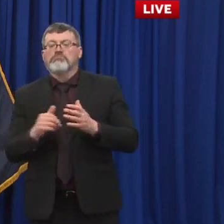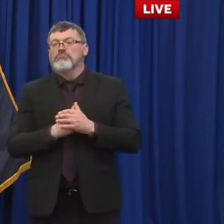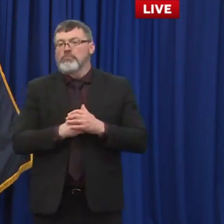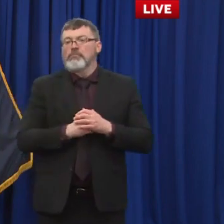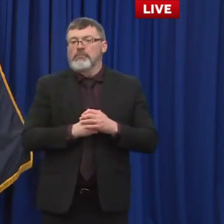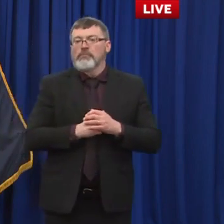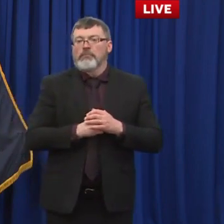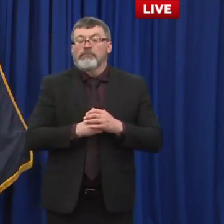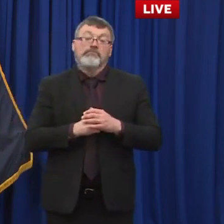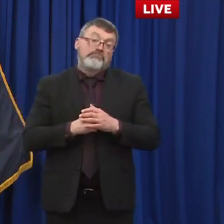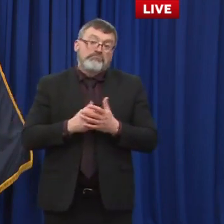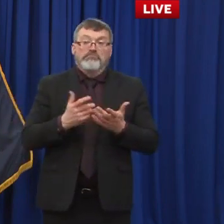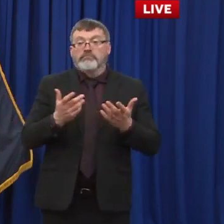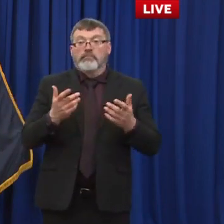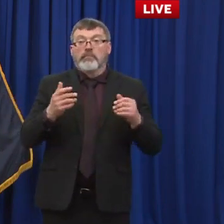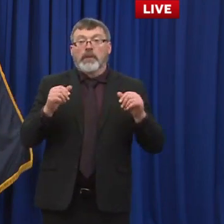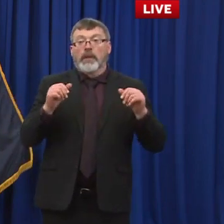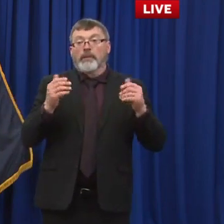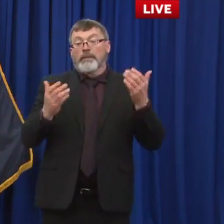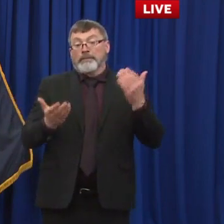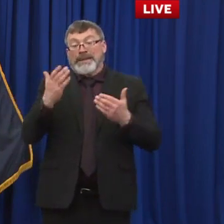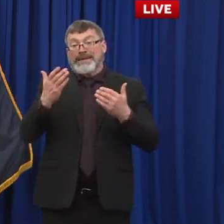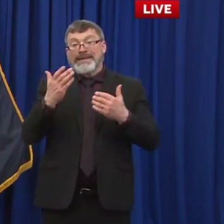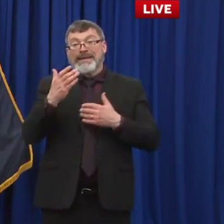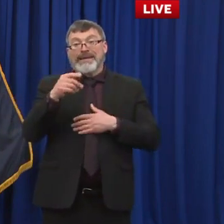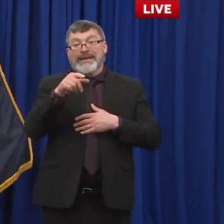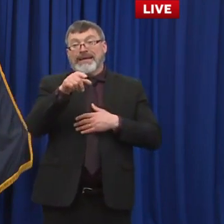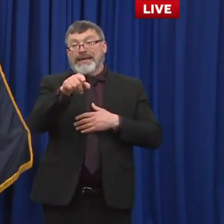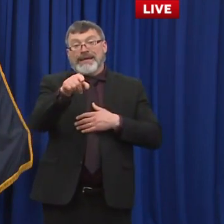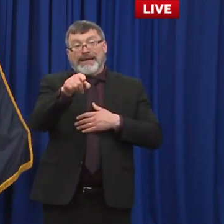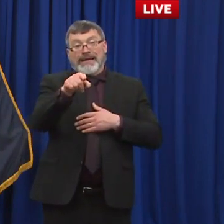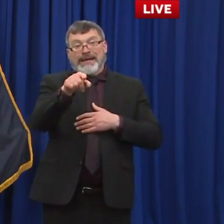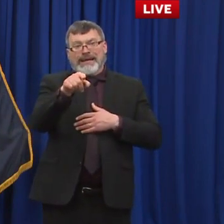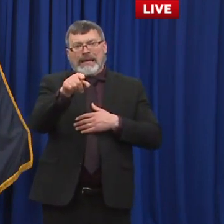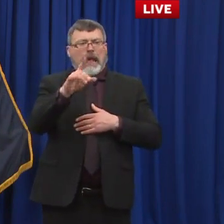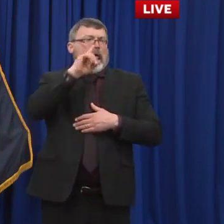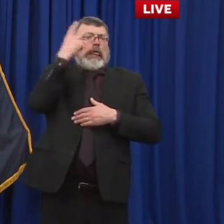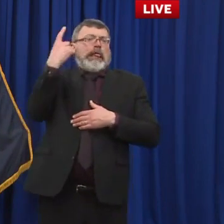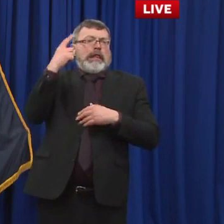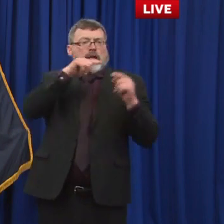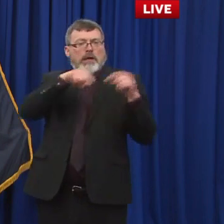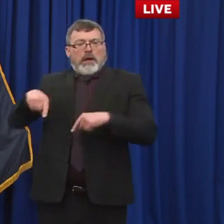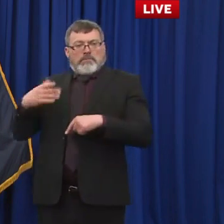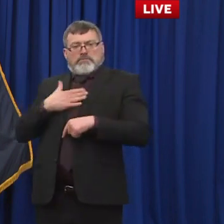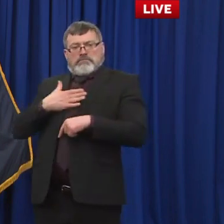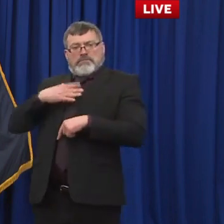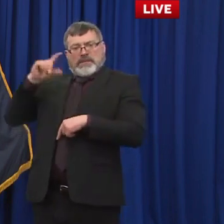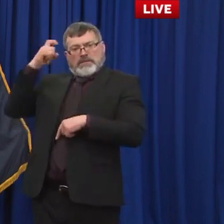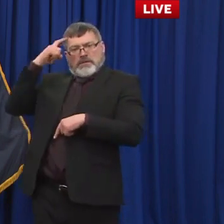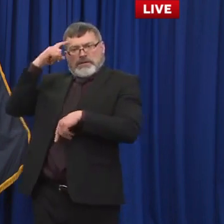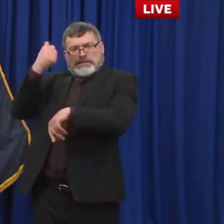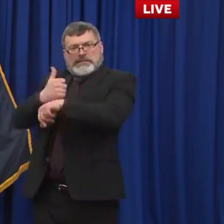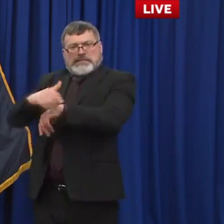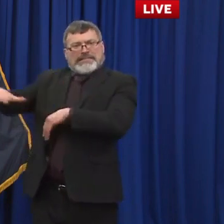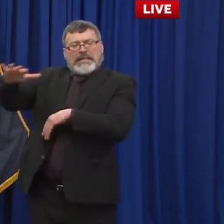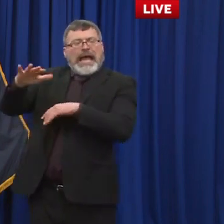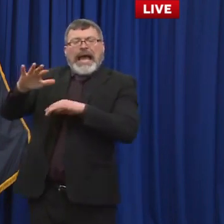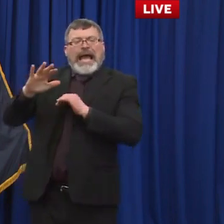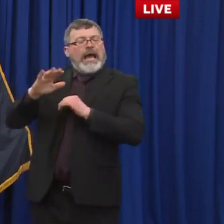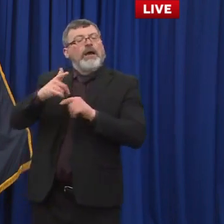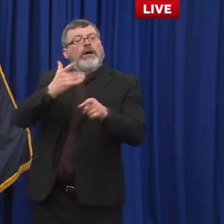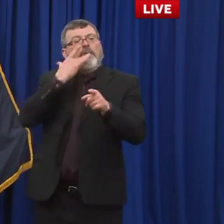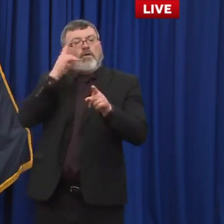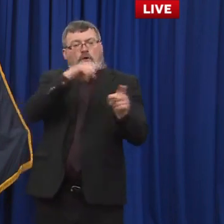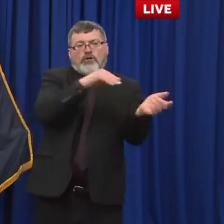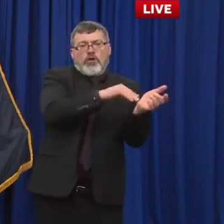their direct doctor, right? And we're going to be transitioning more over the next month or so, so that your primary care physician or the